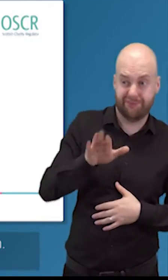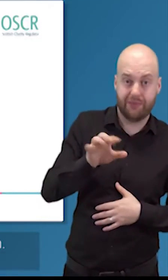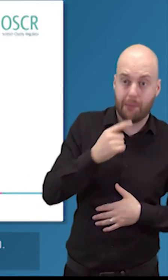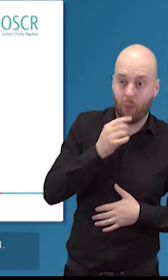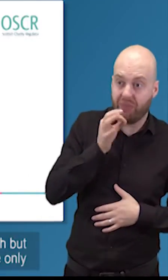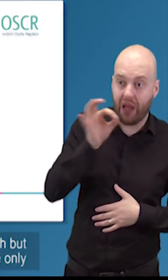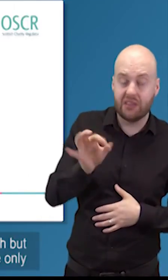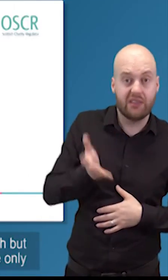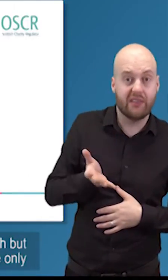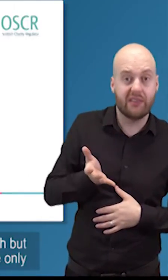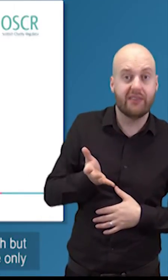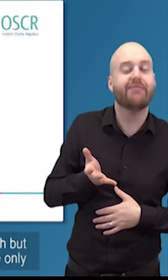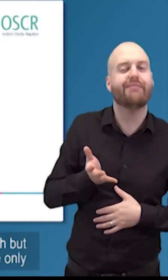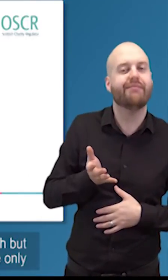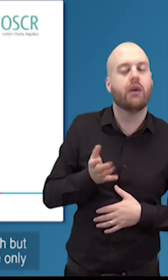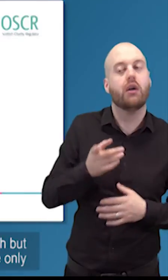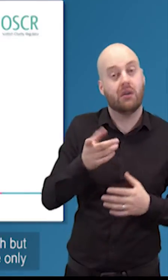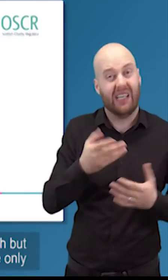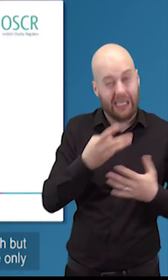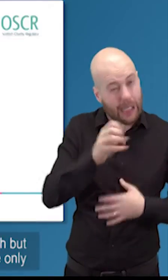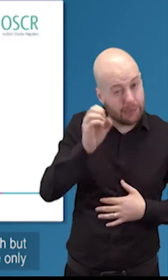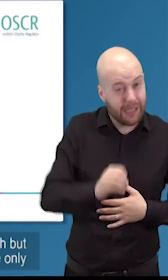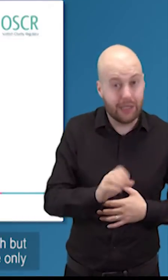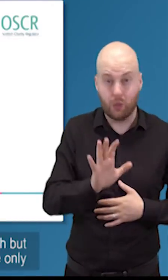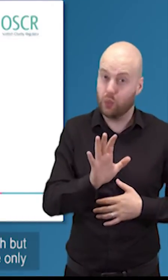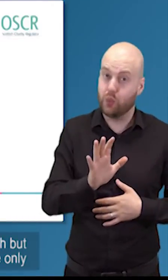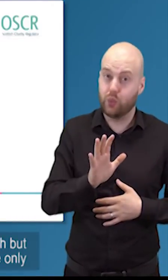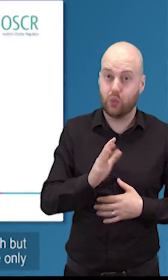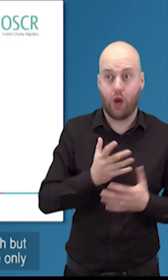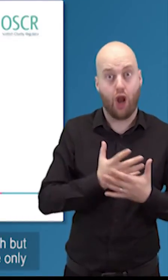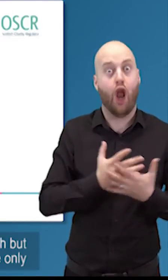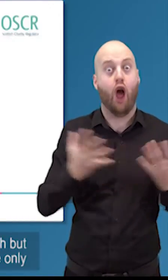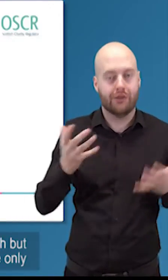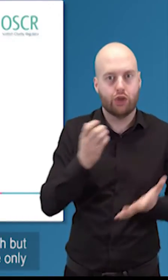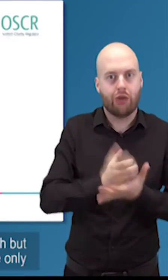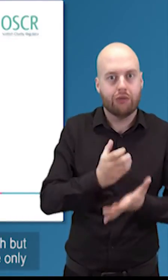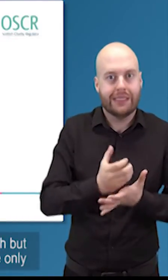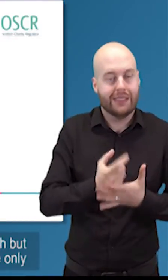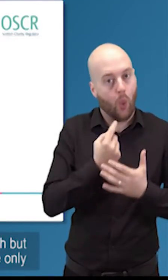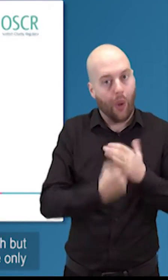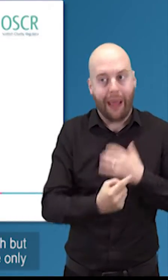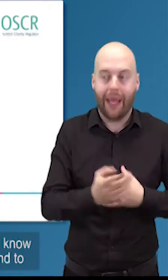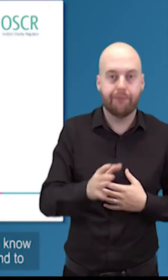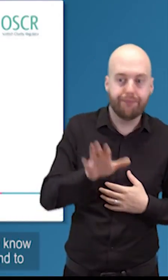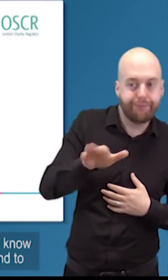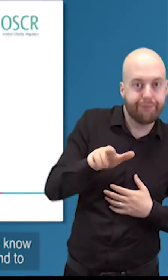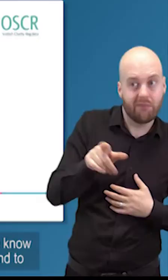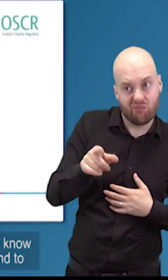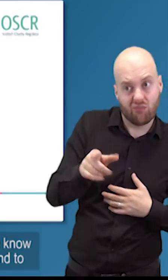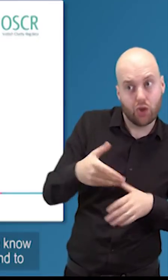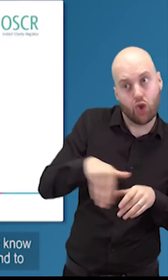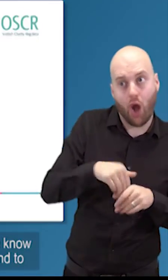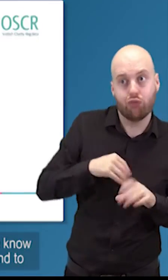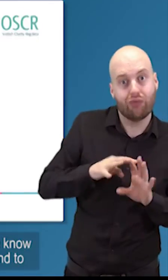mouth now again there's a very big role for word of mouth but ninety percent that's a massive number of charities that are only using